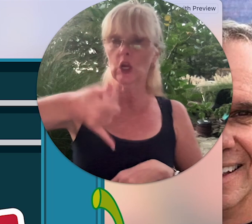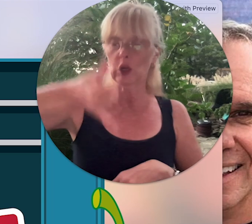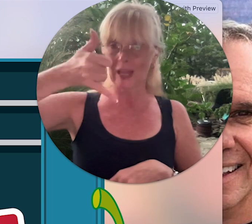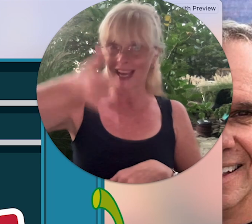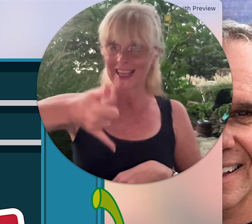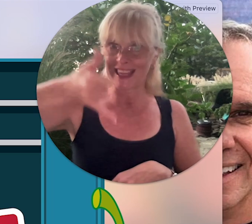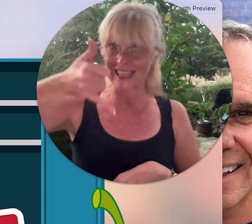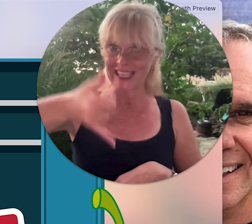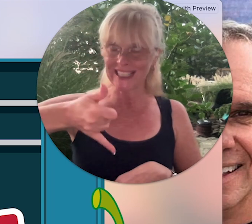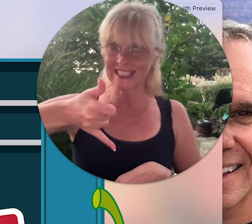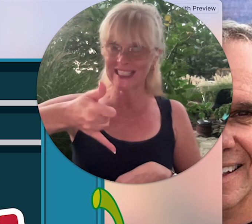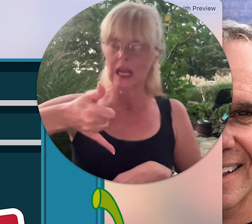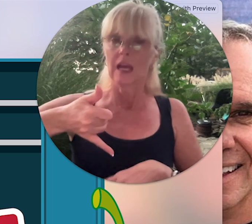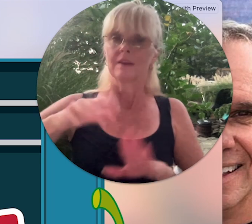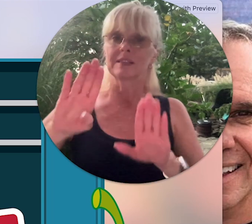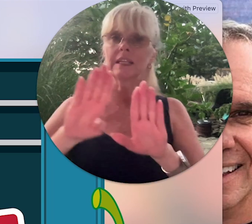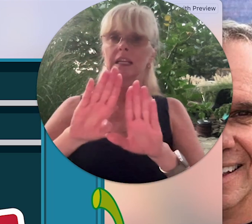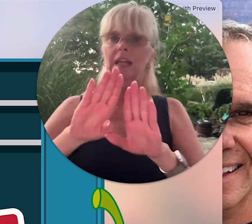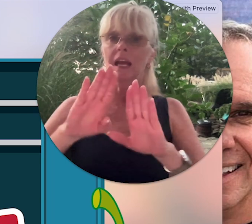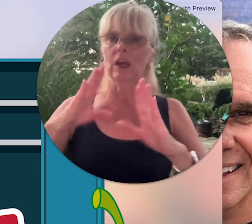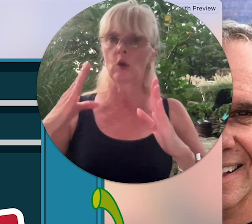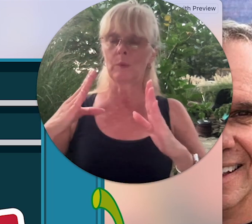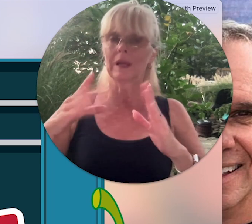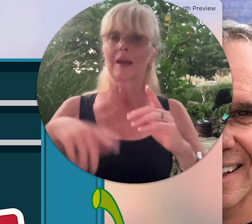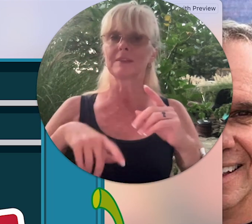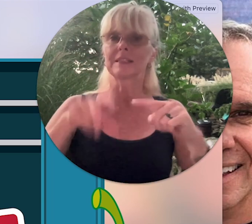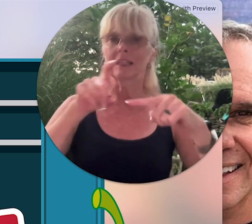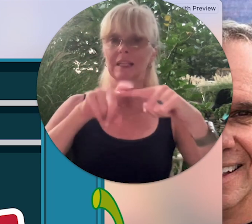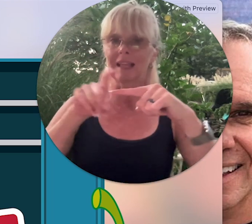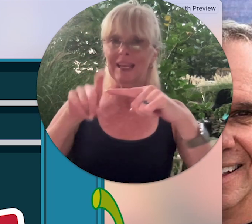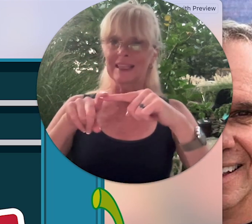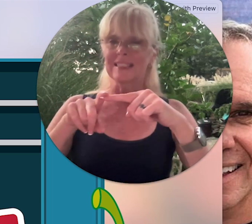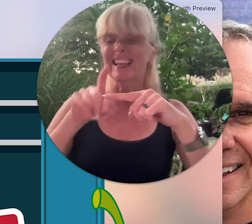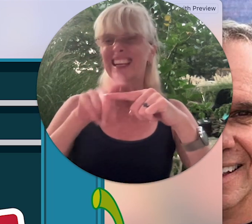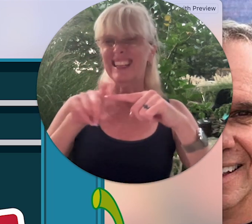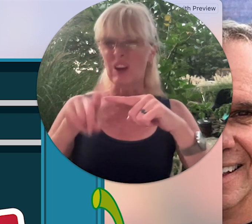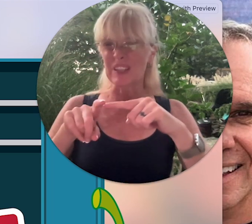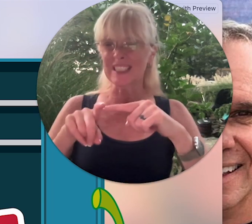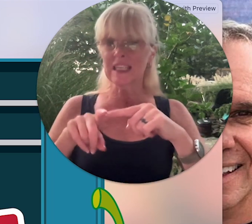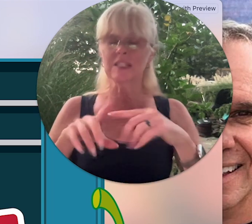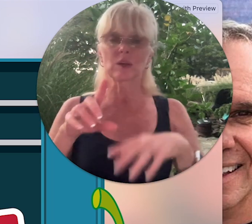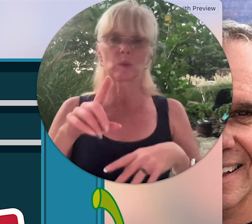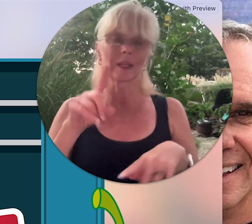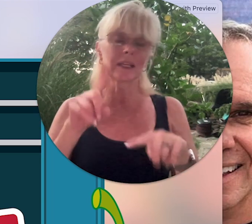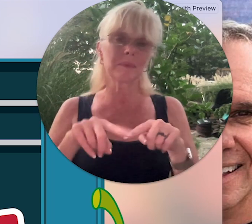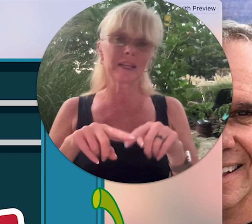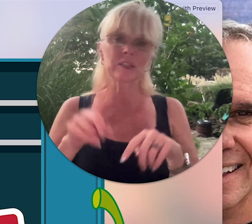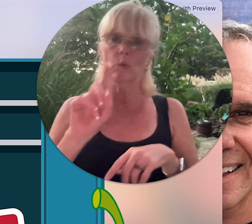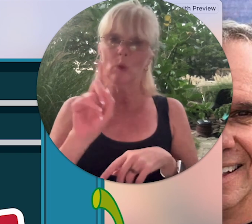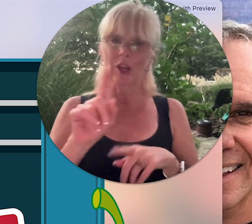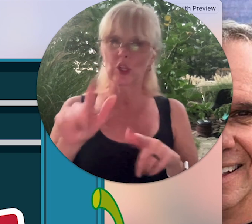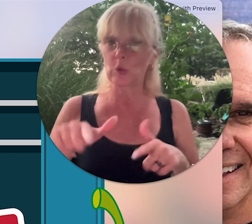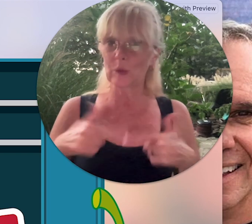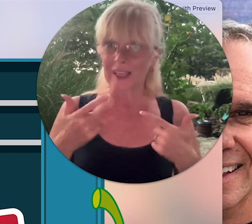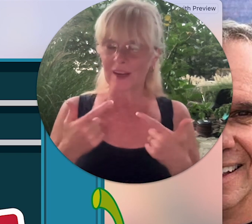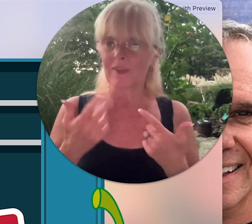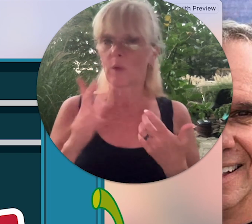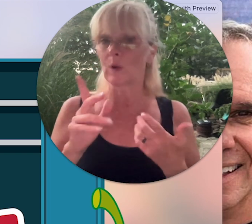like this I've seen it like open I've seen it like this like a closet so it really depends on where you live and what